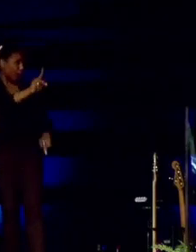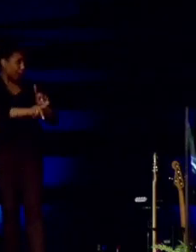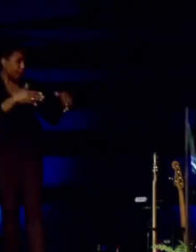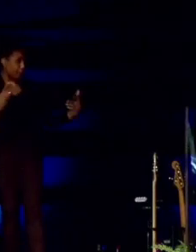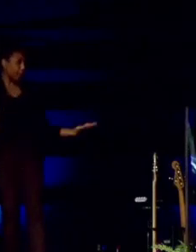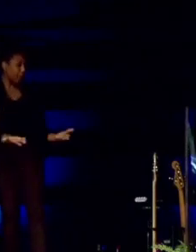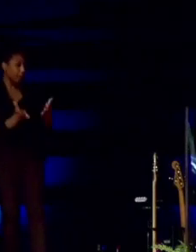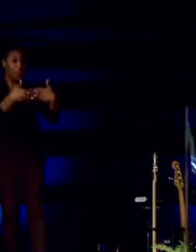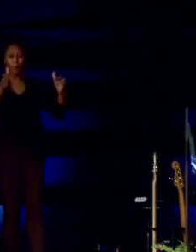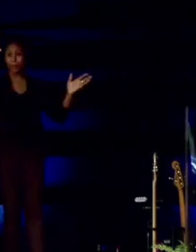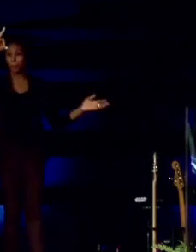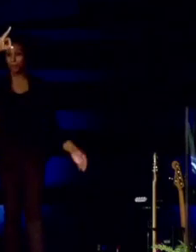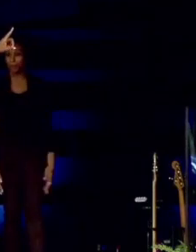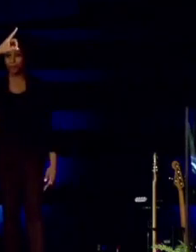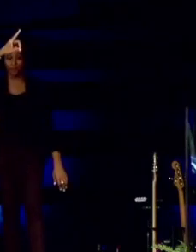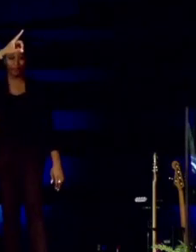now.